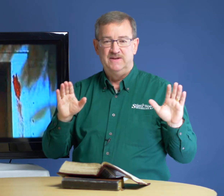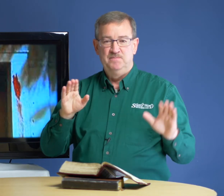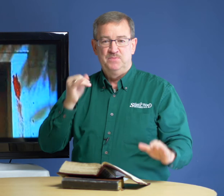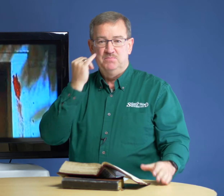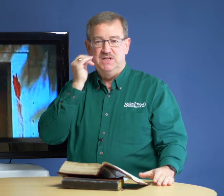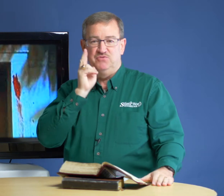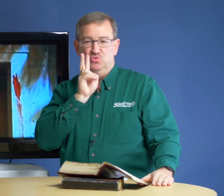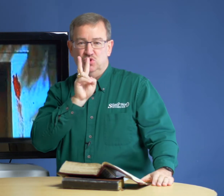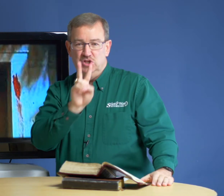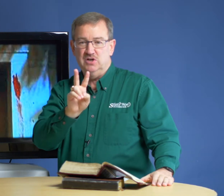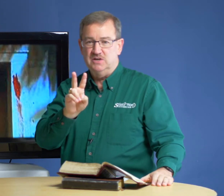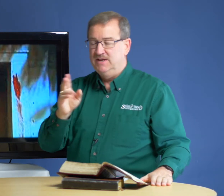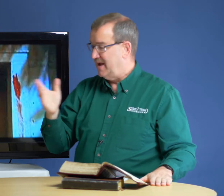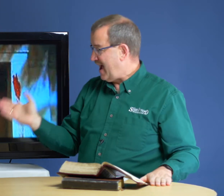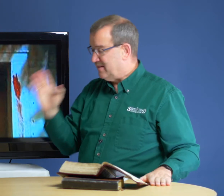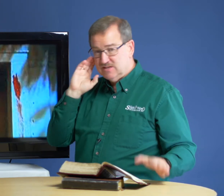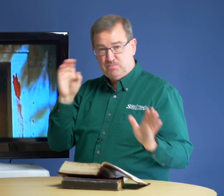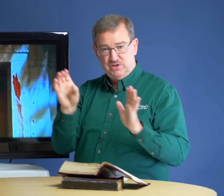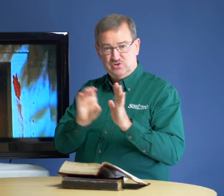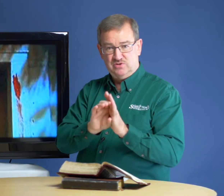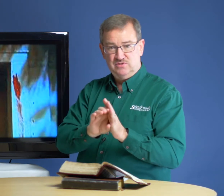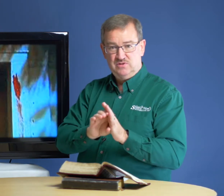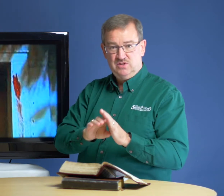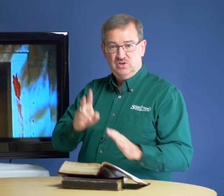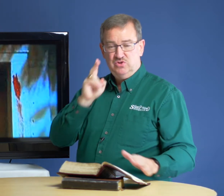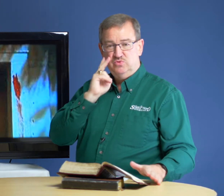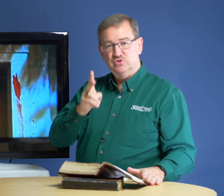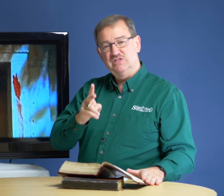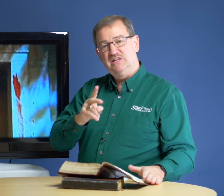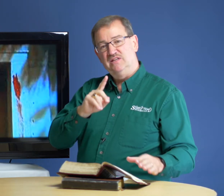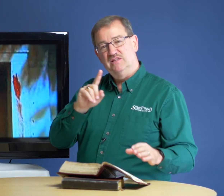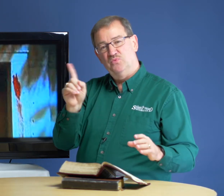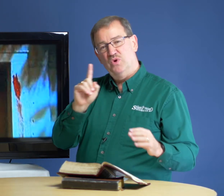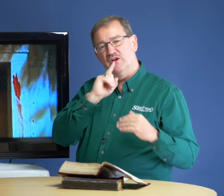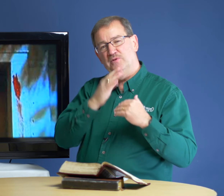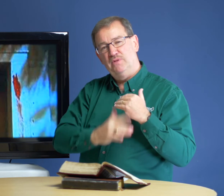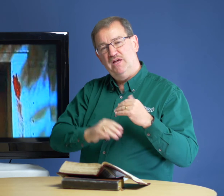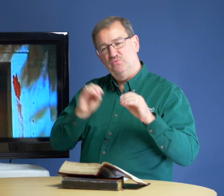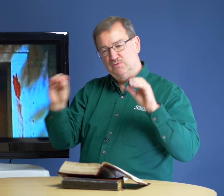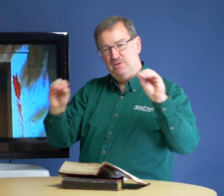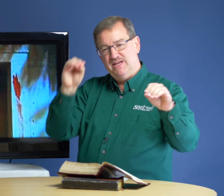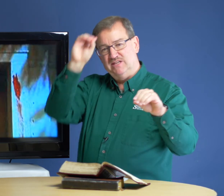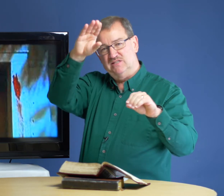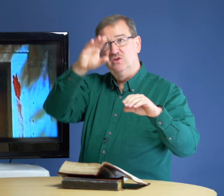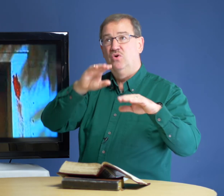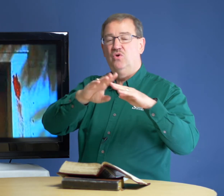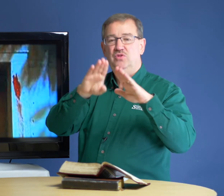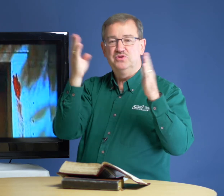But if you look at this picture, you will see that where the blood was placed on the